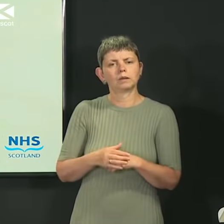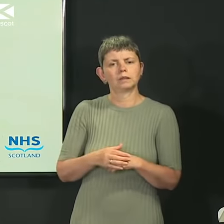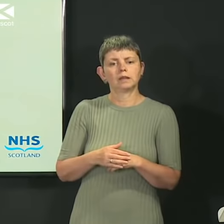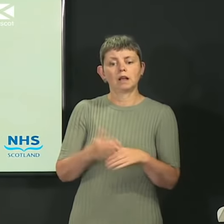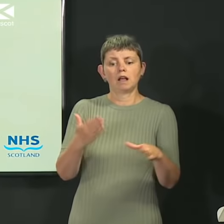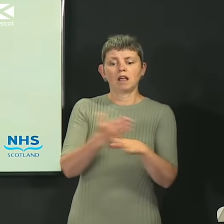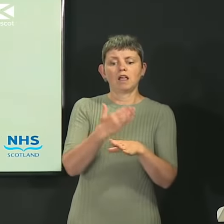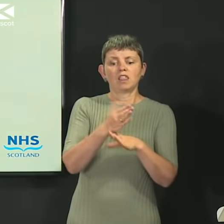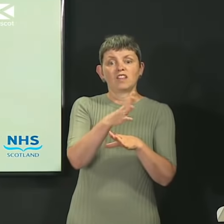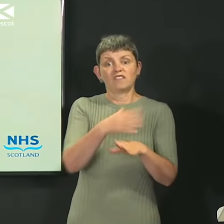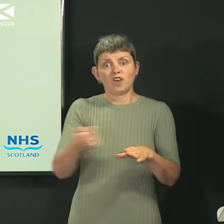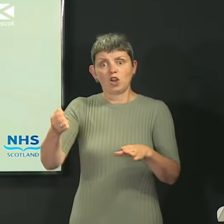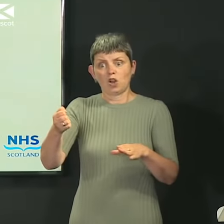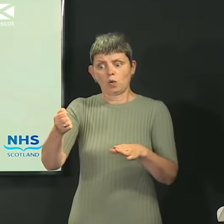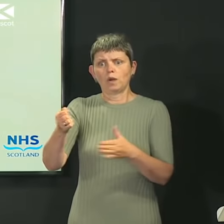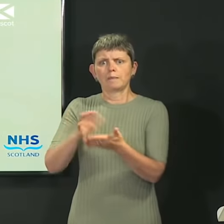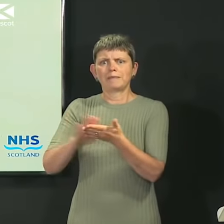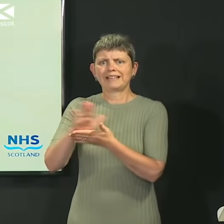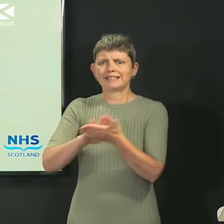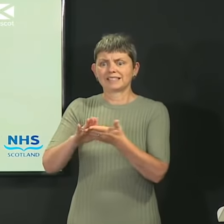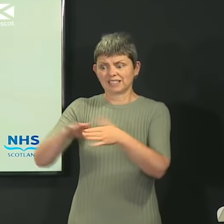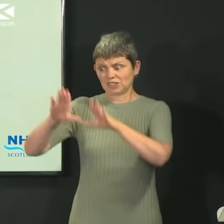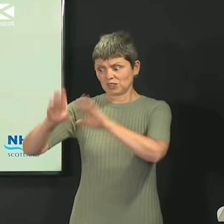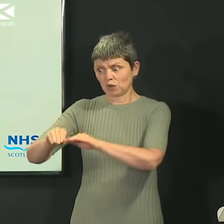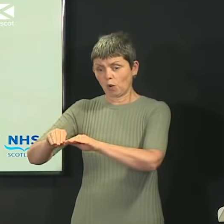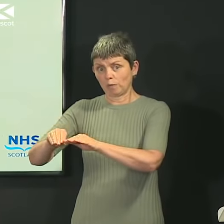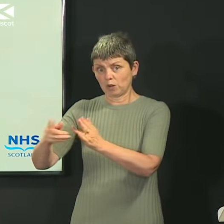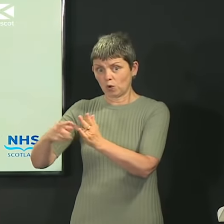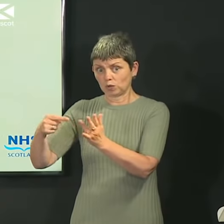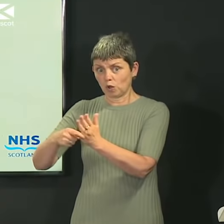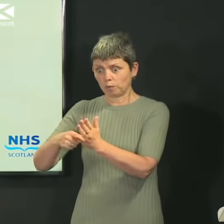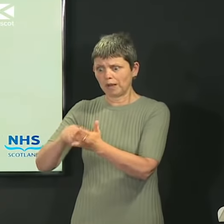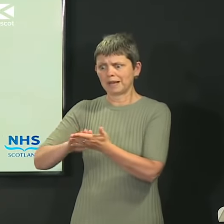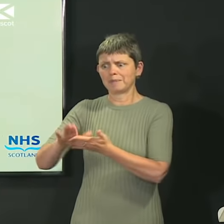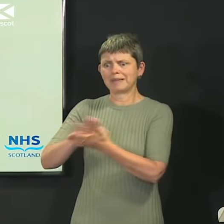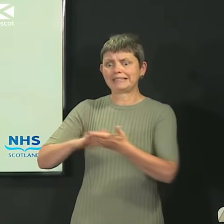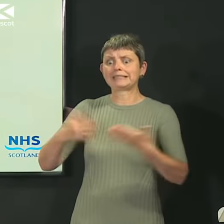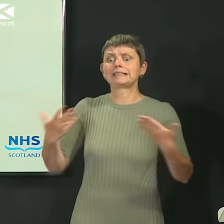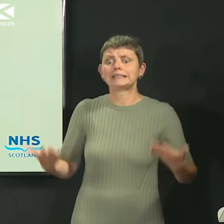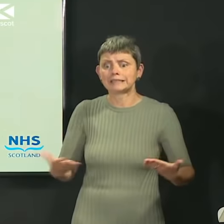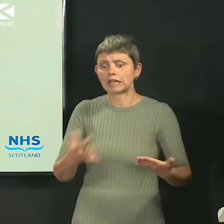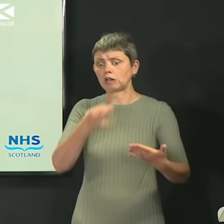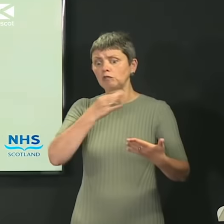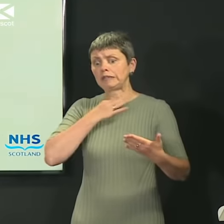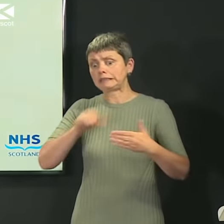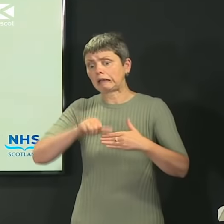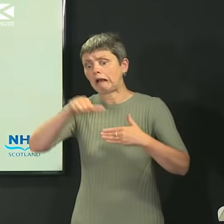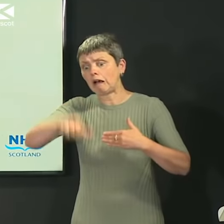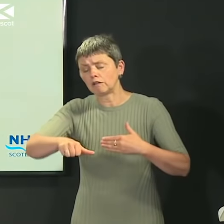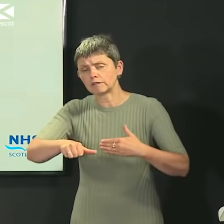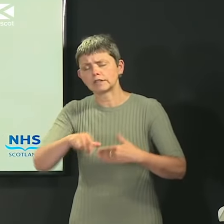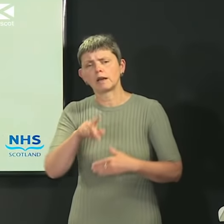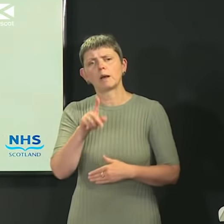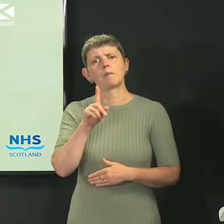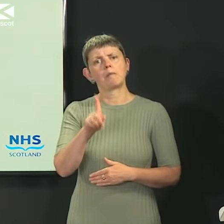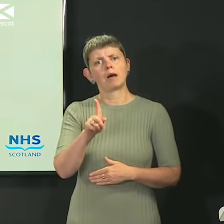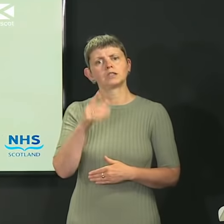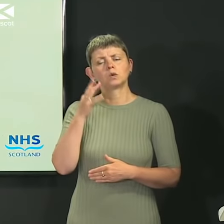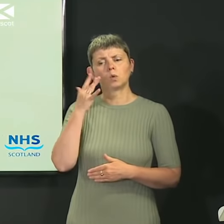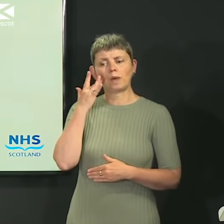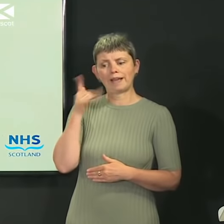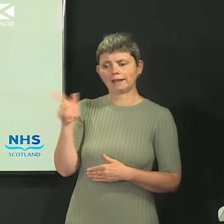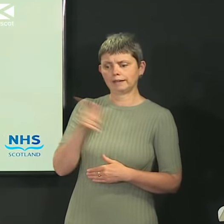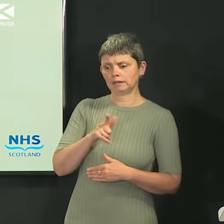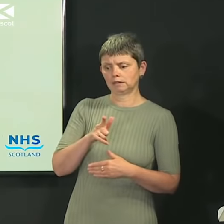will have a bit of a cliff edge. We know that, particularly in October. But when you get to the first quarter of next year, these loans are